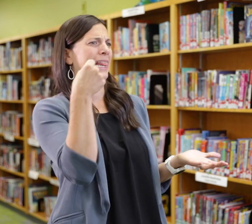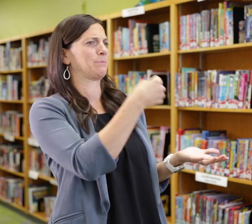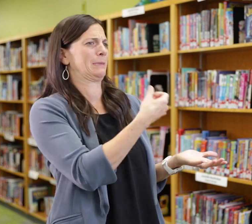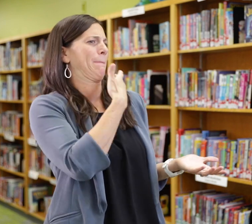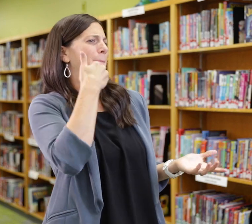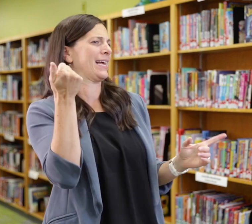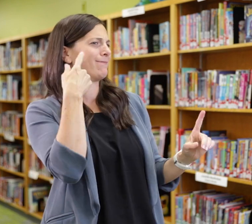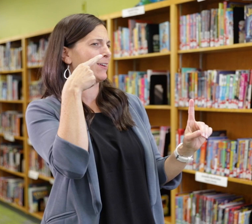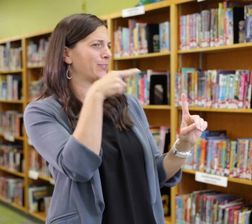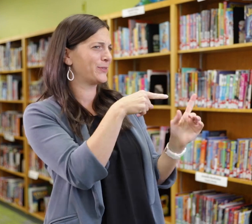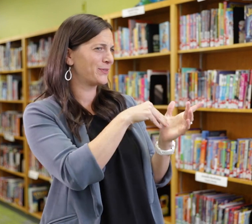placement would be best for them.